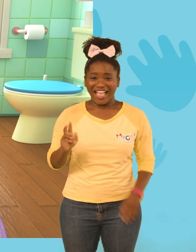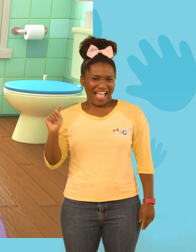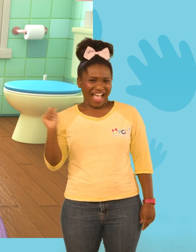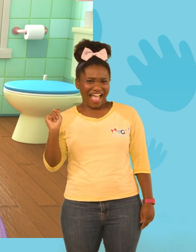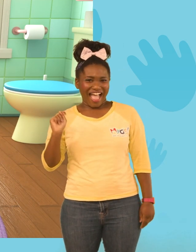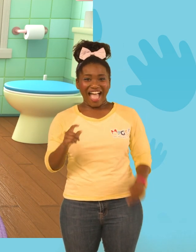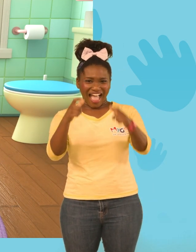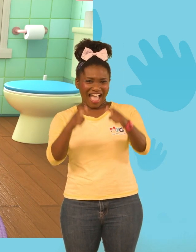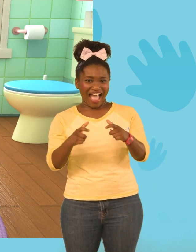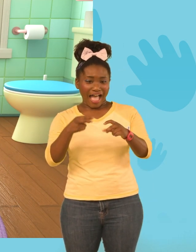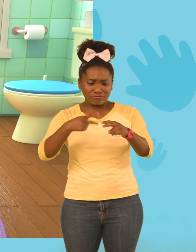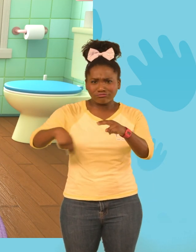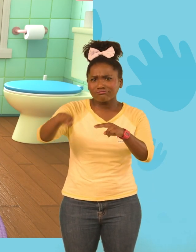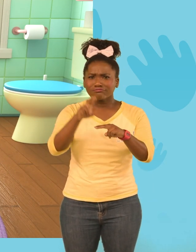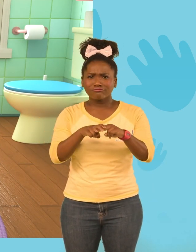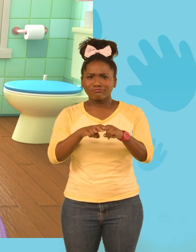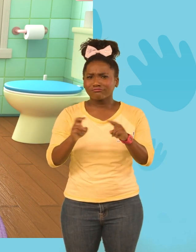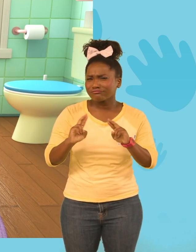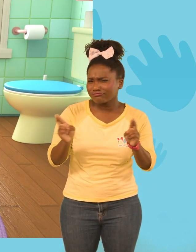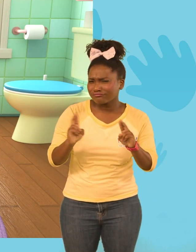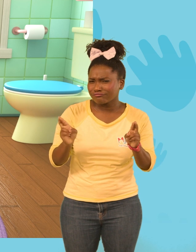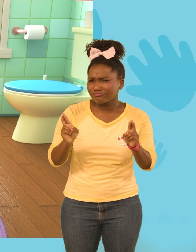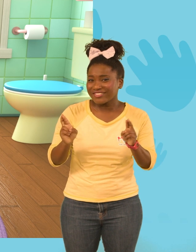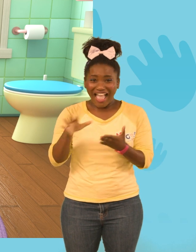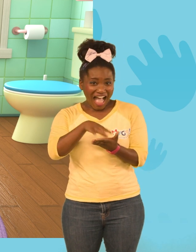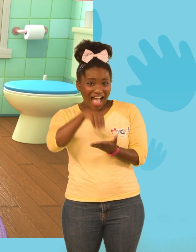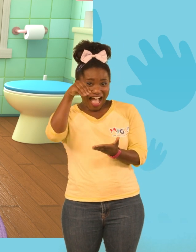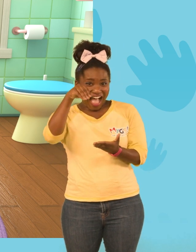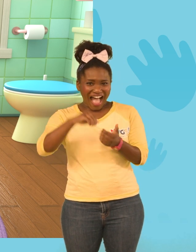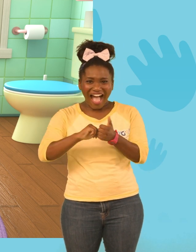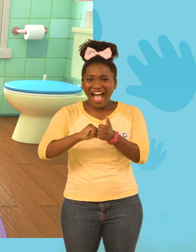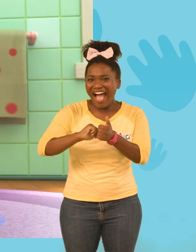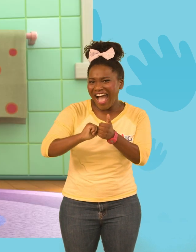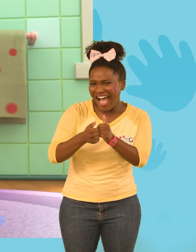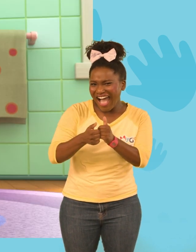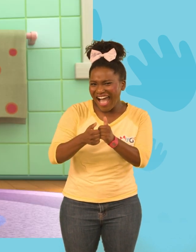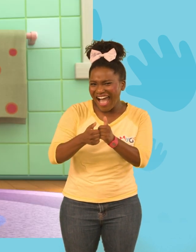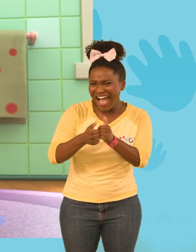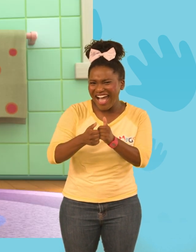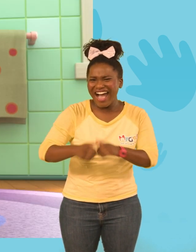Who is ready to sit on the potty? Learn what to do!